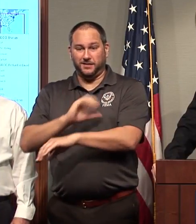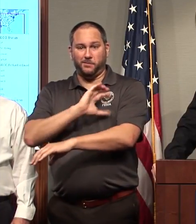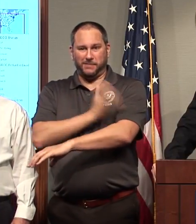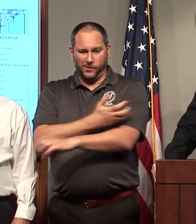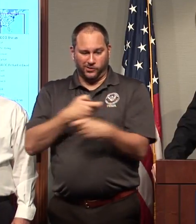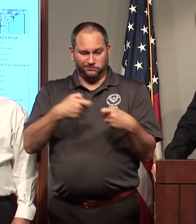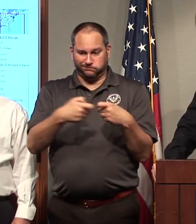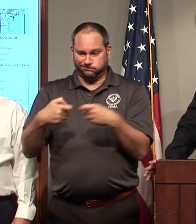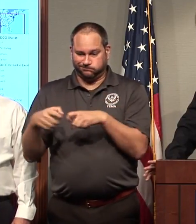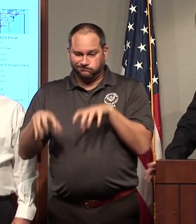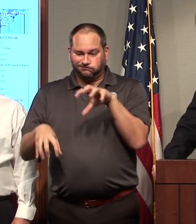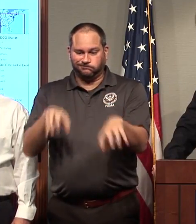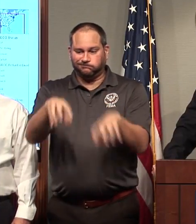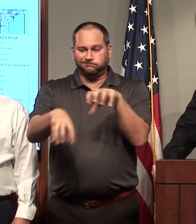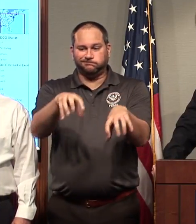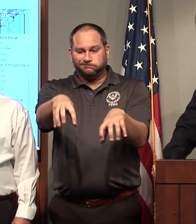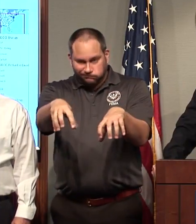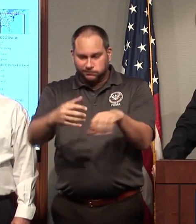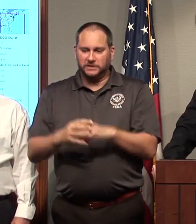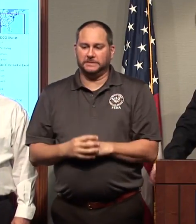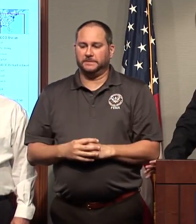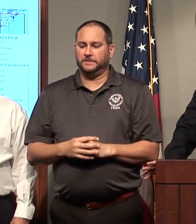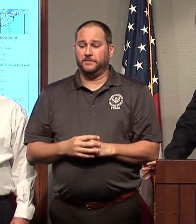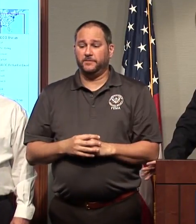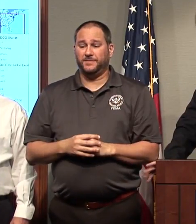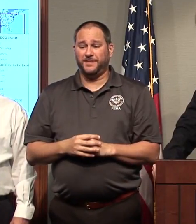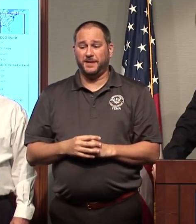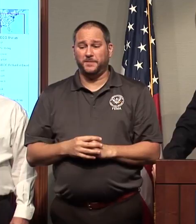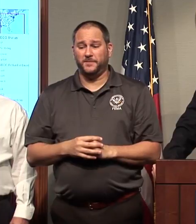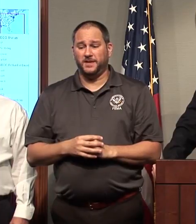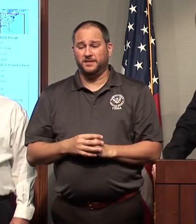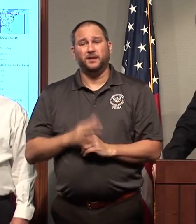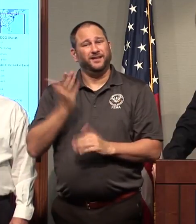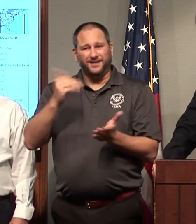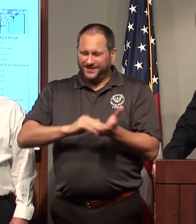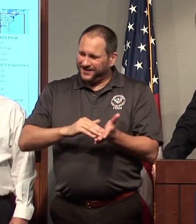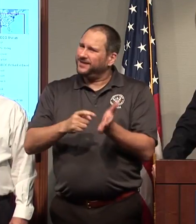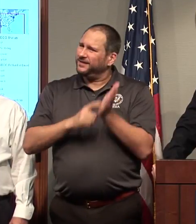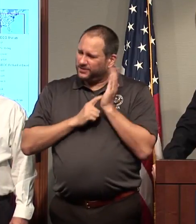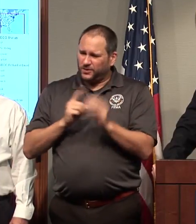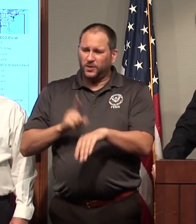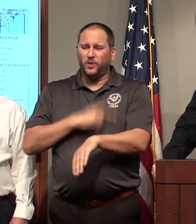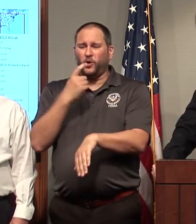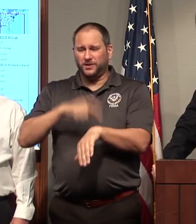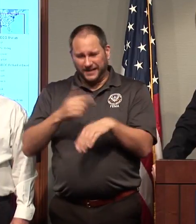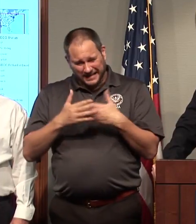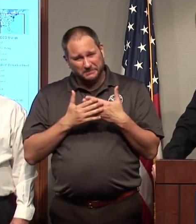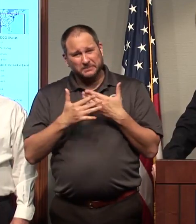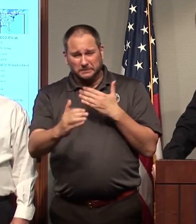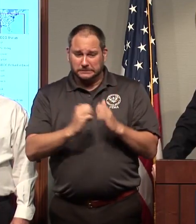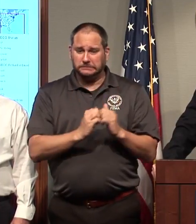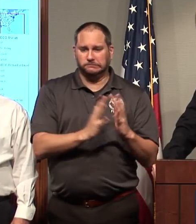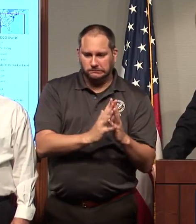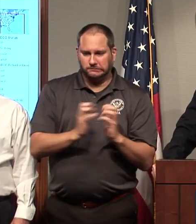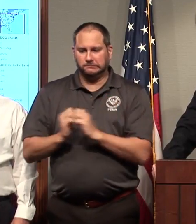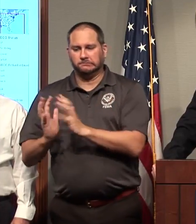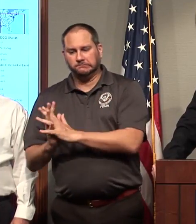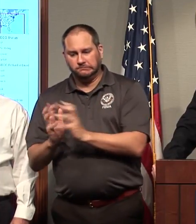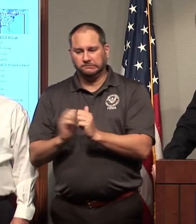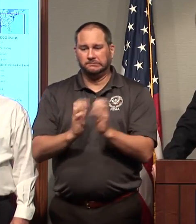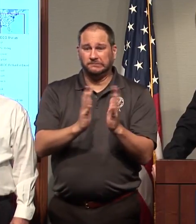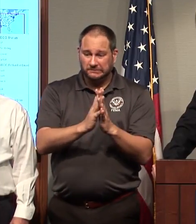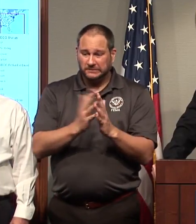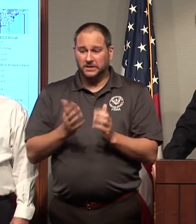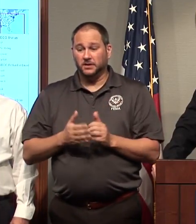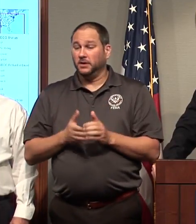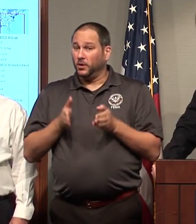United States. But let me reiterate, you know, it takes a long time for this infrastructure to come back up. It may take multiple days, if not weeks